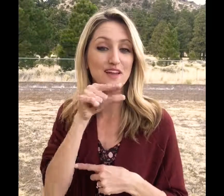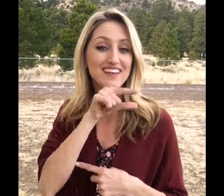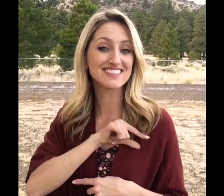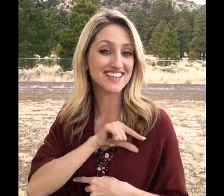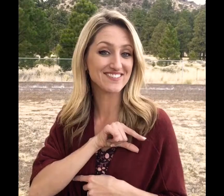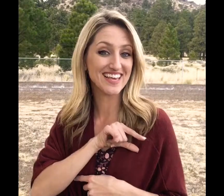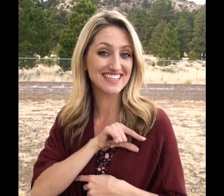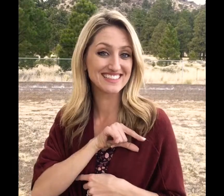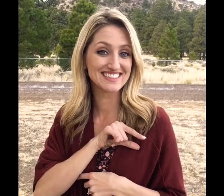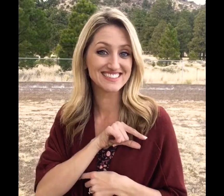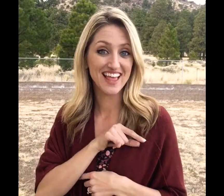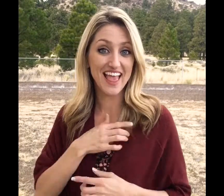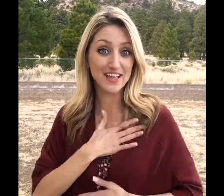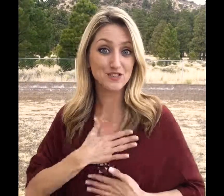Thanksgiving. Enjoy!